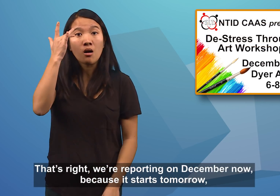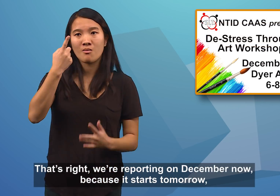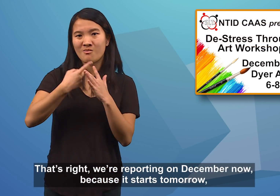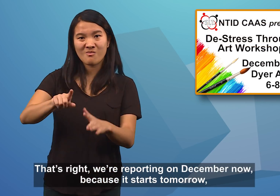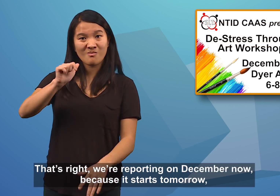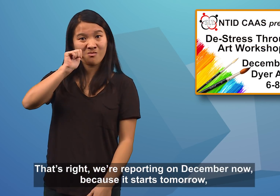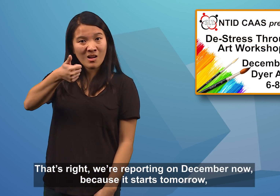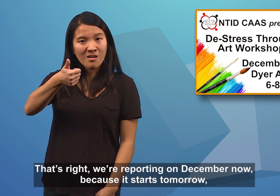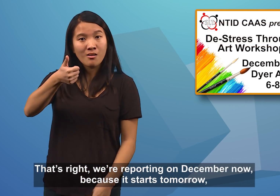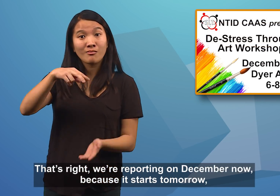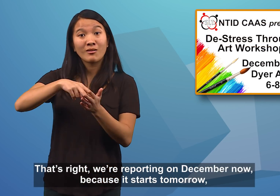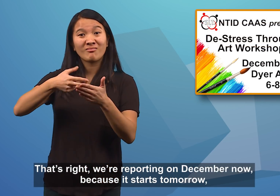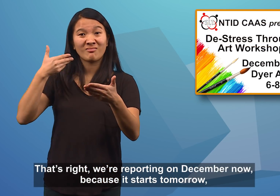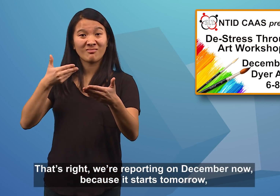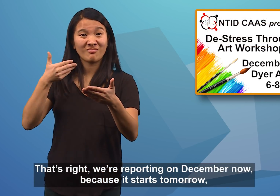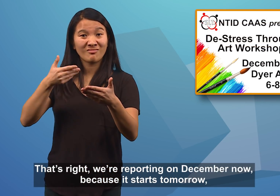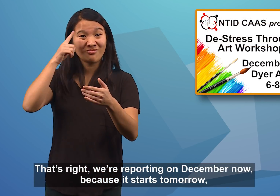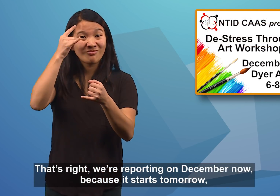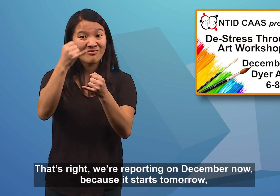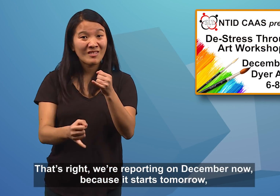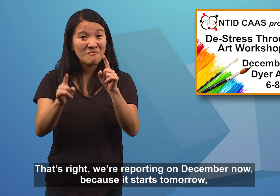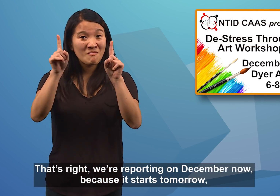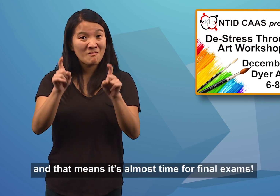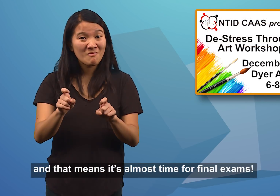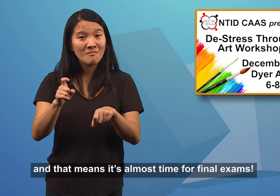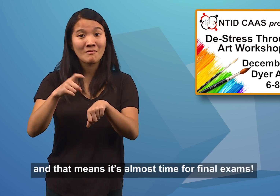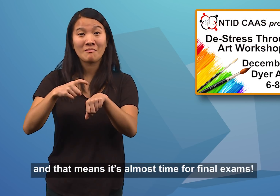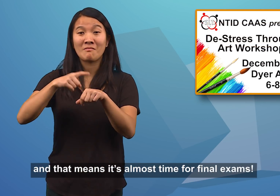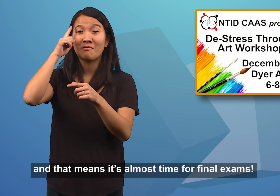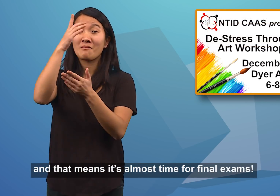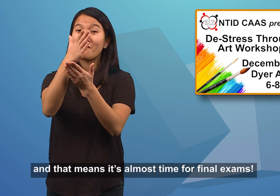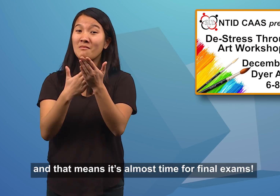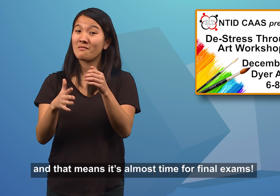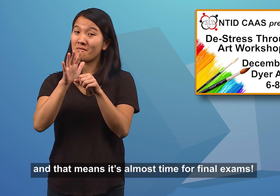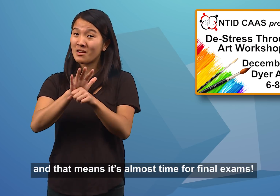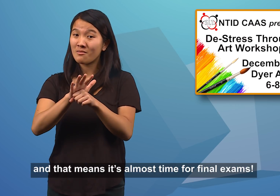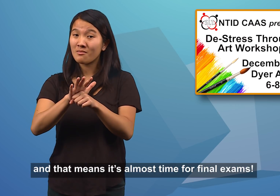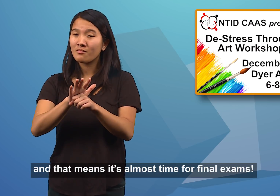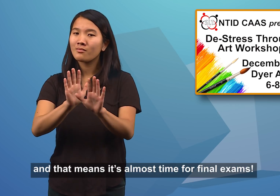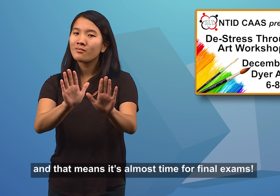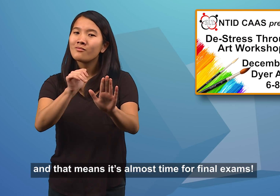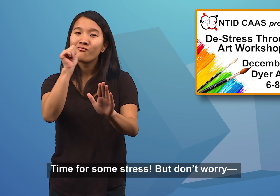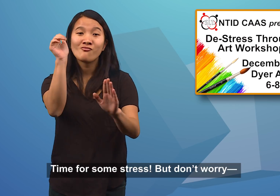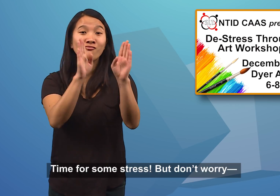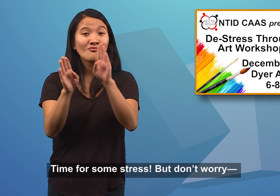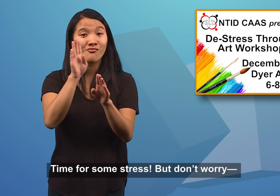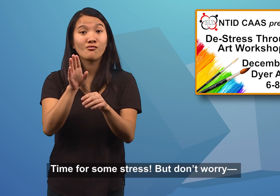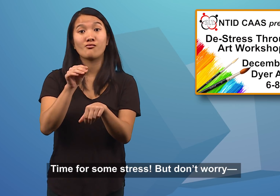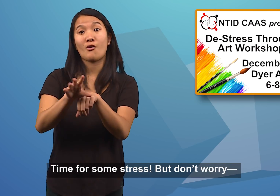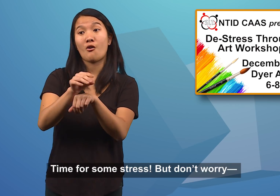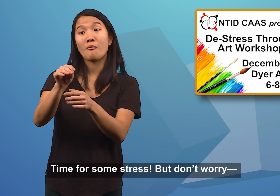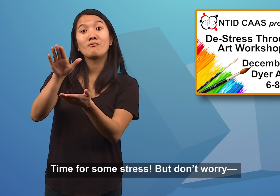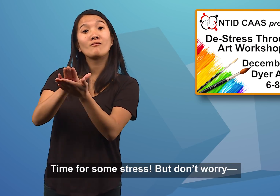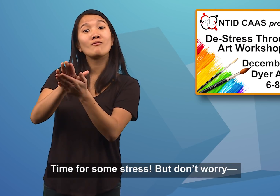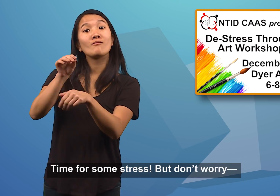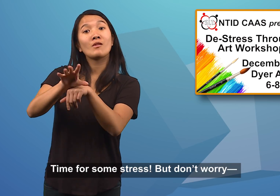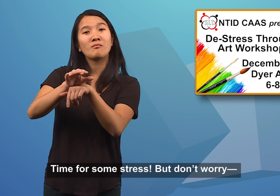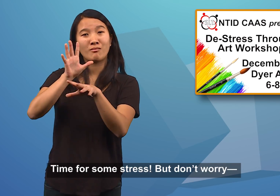we're reporting on December now, because it starts tomorrow, and that means it's almost time for final exams. Time for some stress, but don't